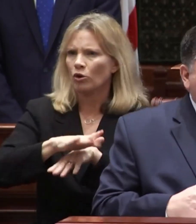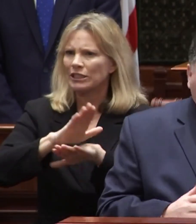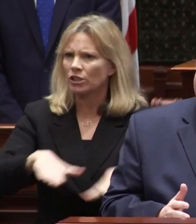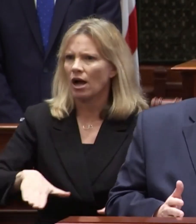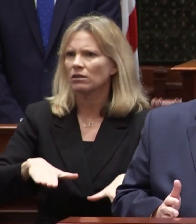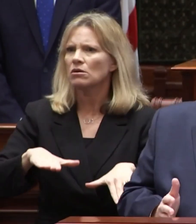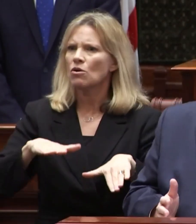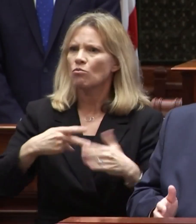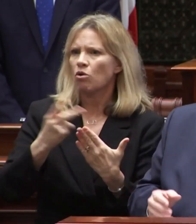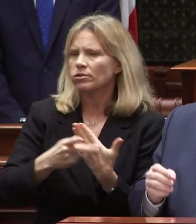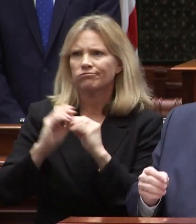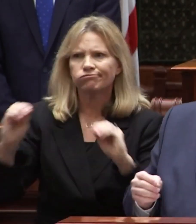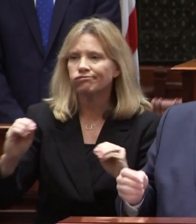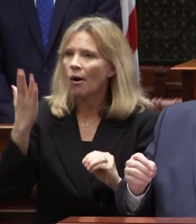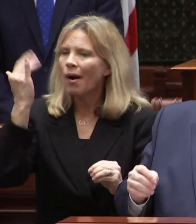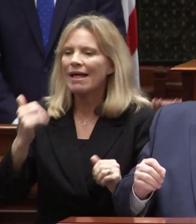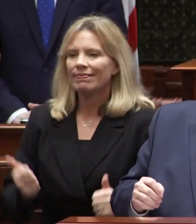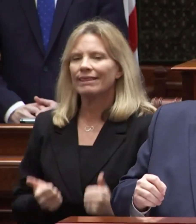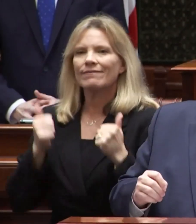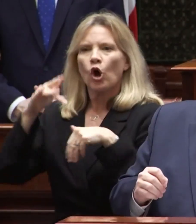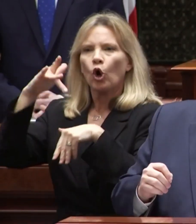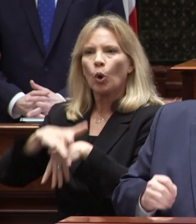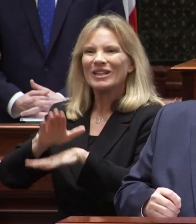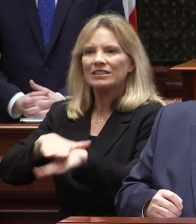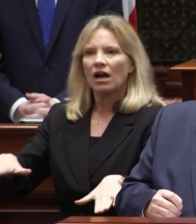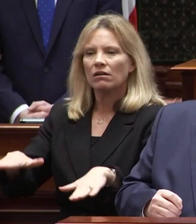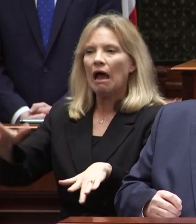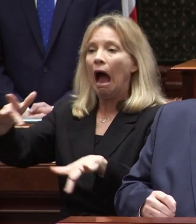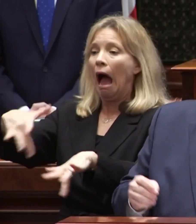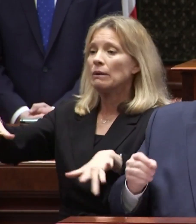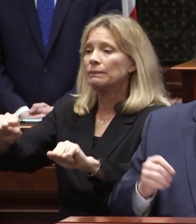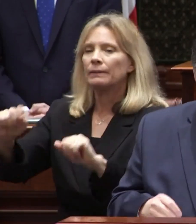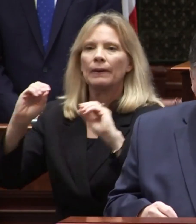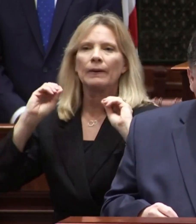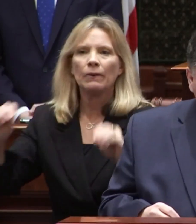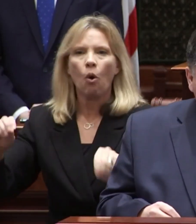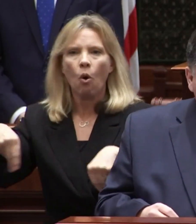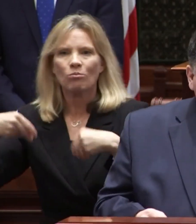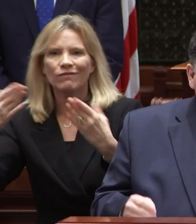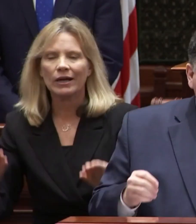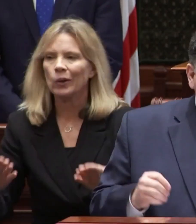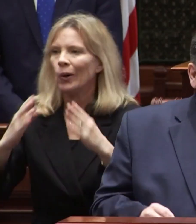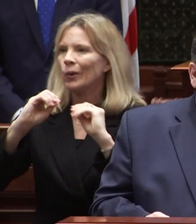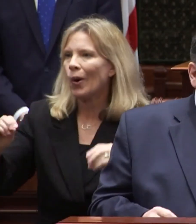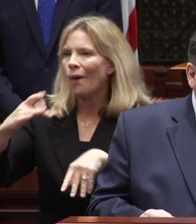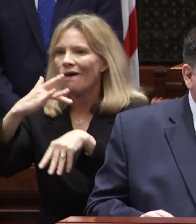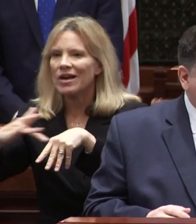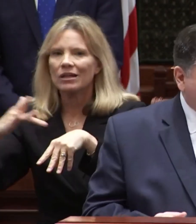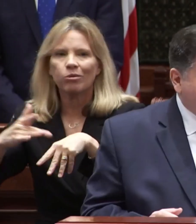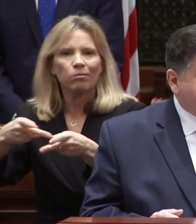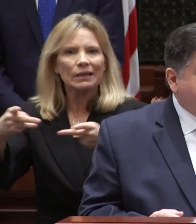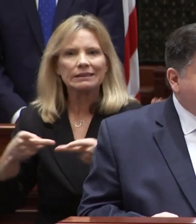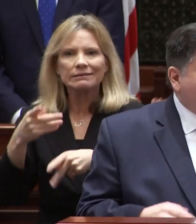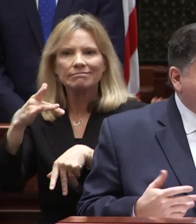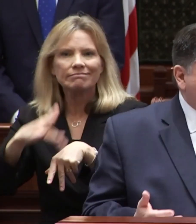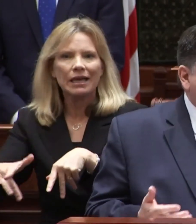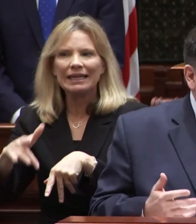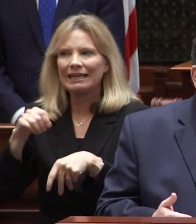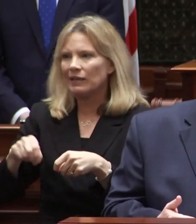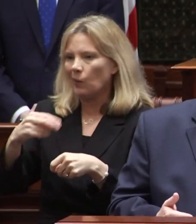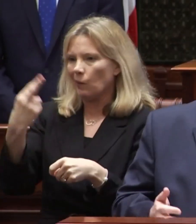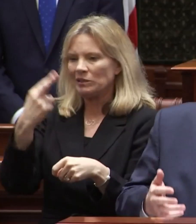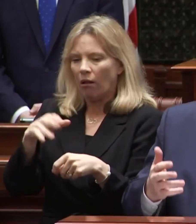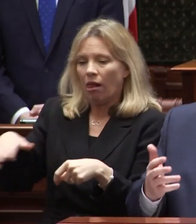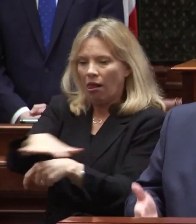programs at all because they live in an early childhood desert where no providers or available spots exist within a